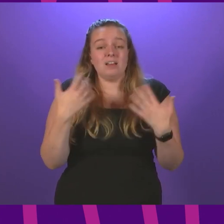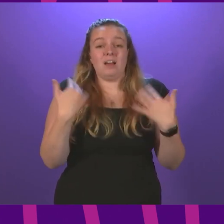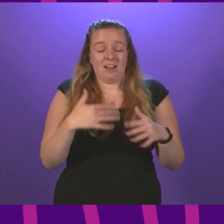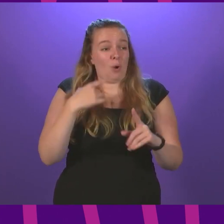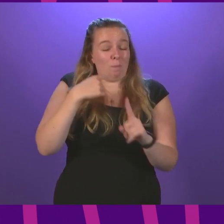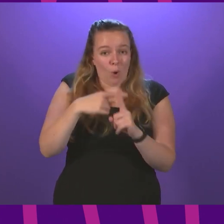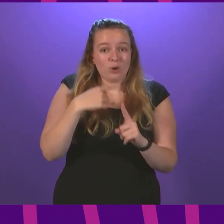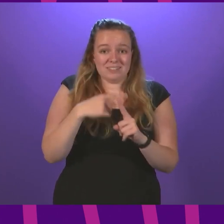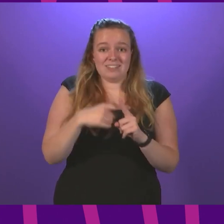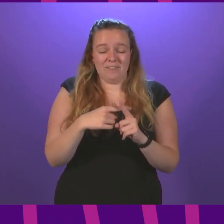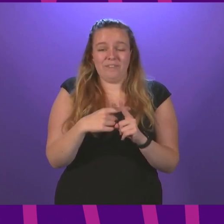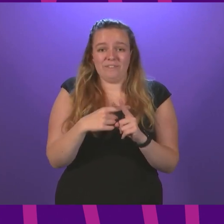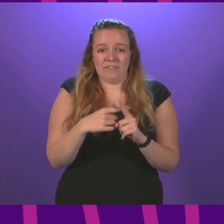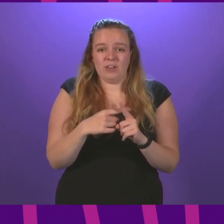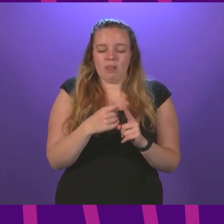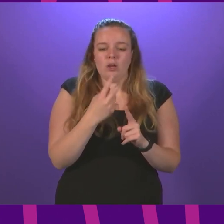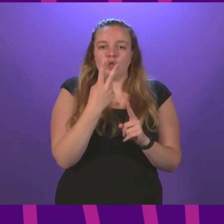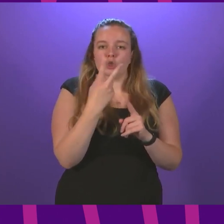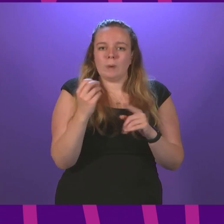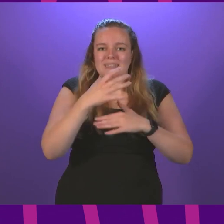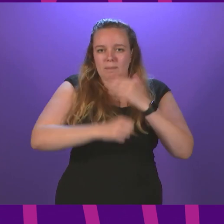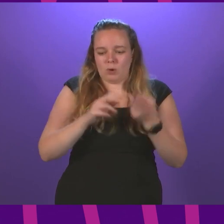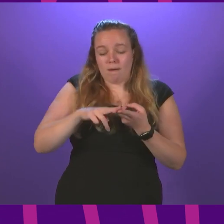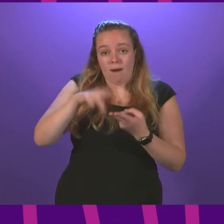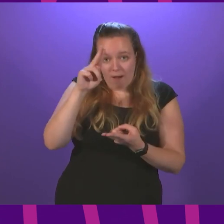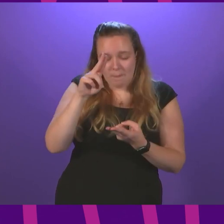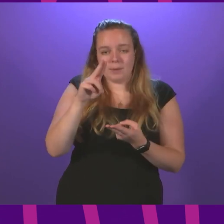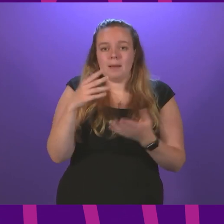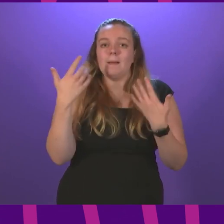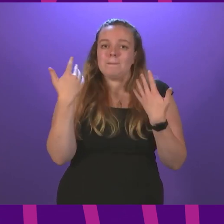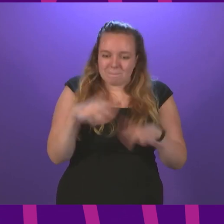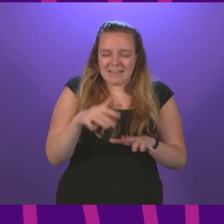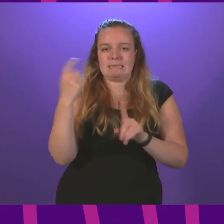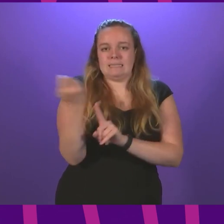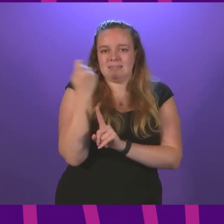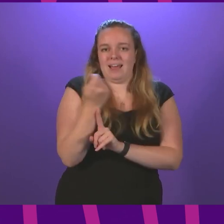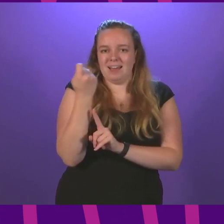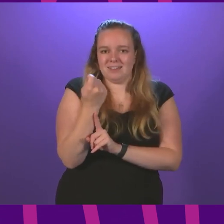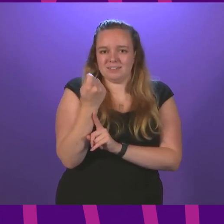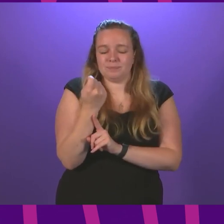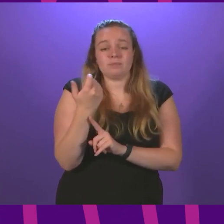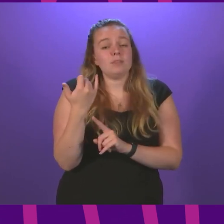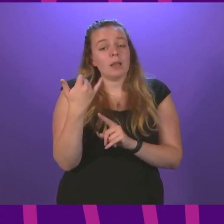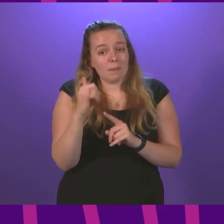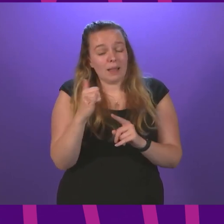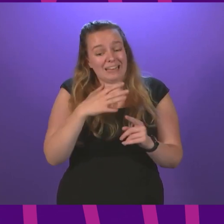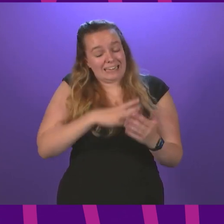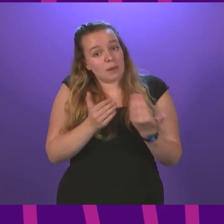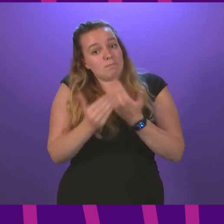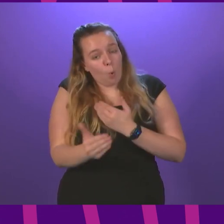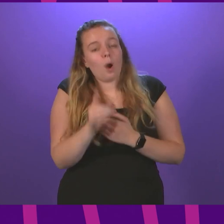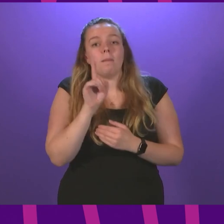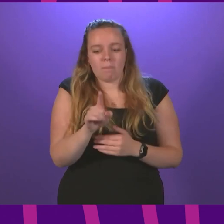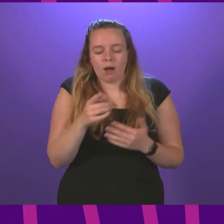positive statistic. The £20 increase has been a success. Maybe not as far as I would like it to go,